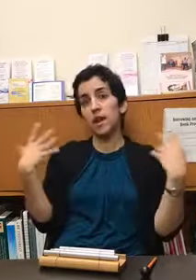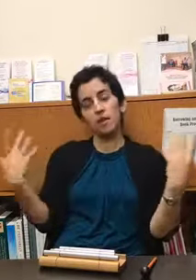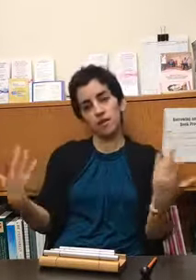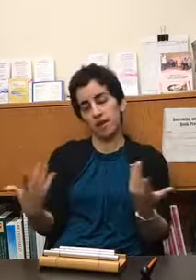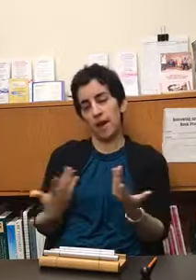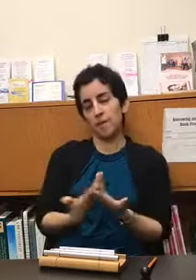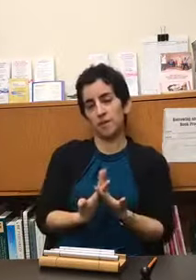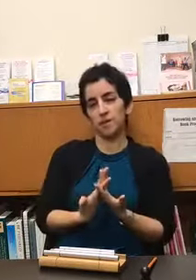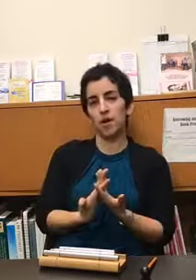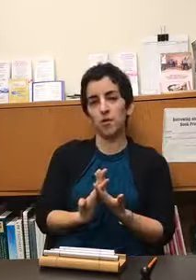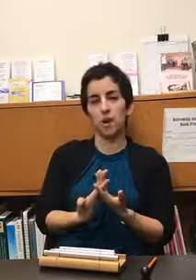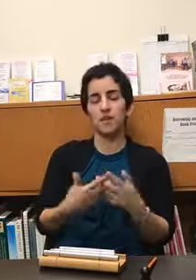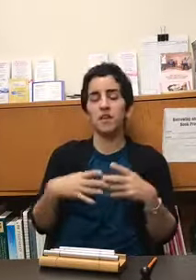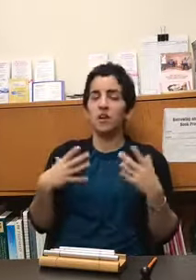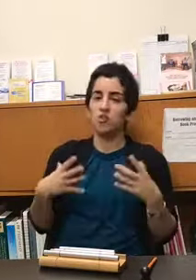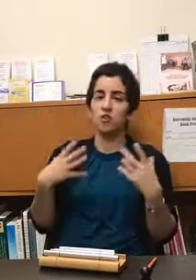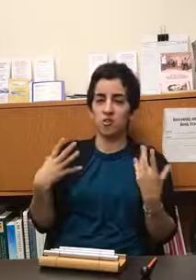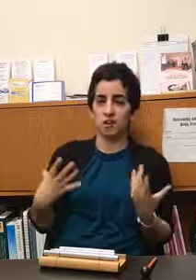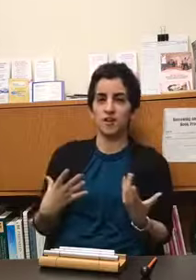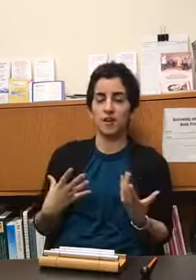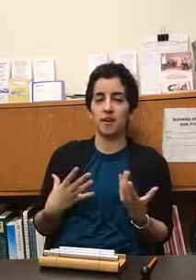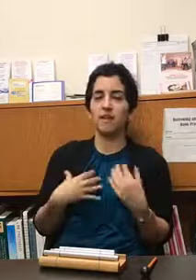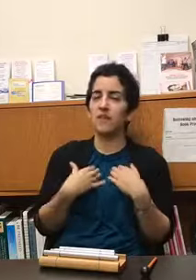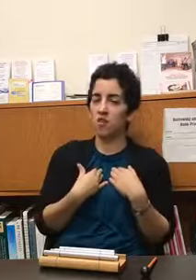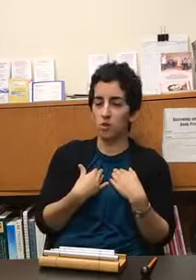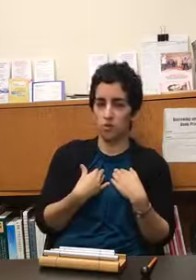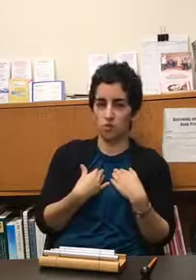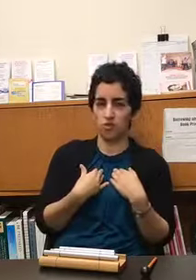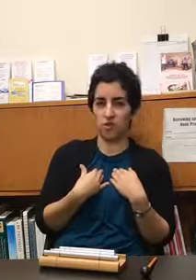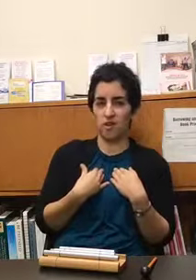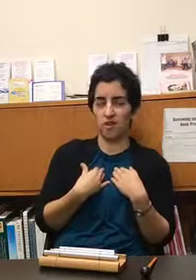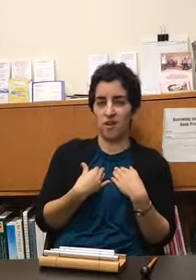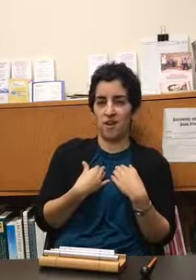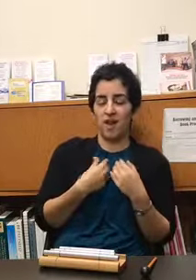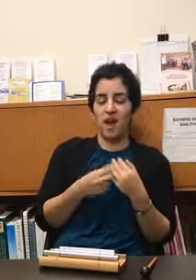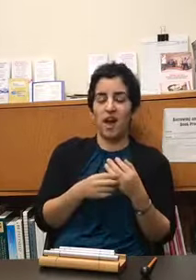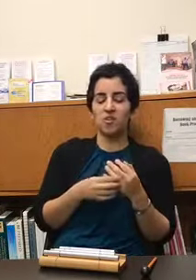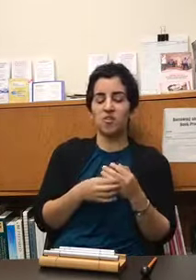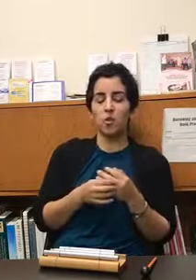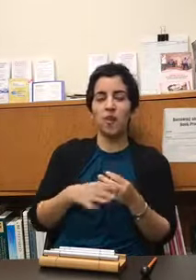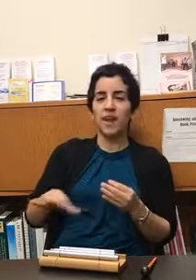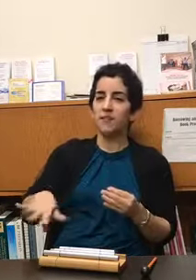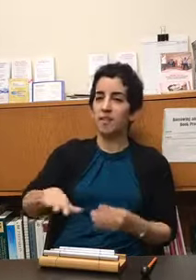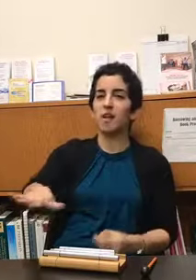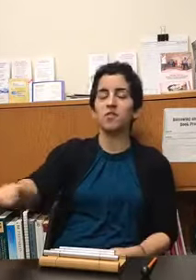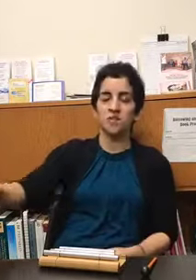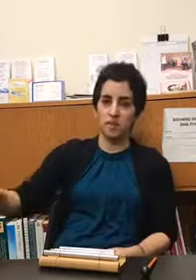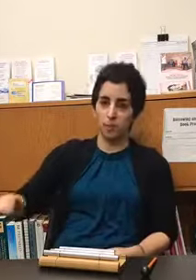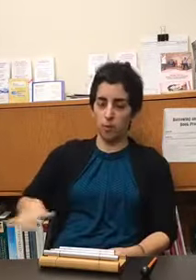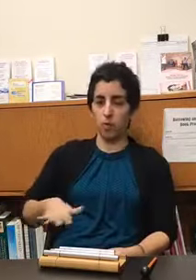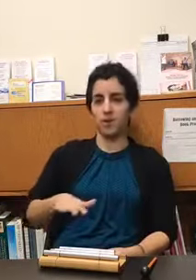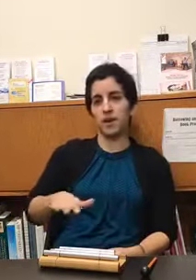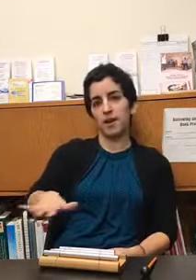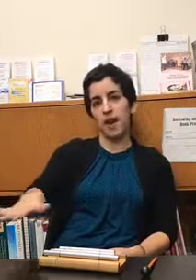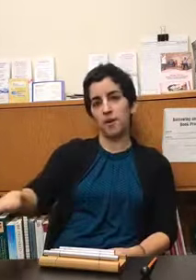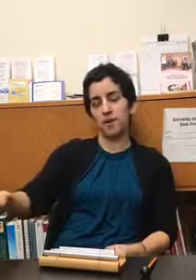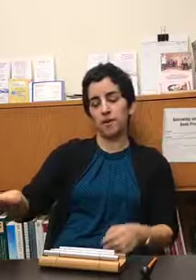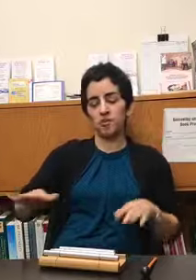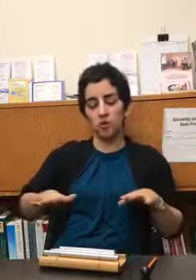anything that happens health-wise changes our identity and that's huge and so that's a lot of the deeper work that can happen and so